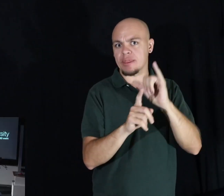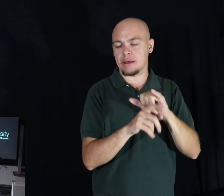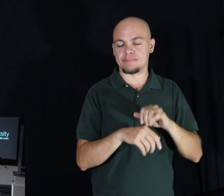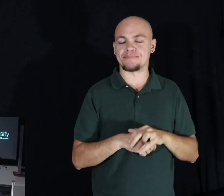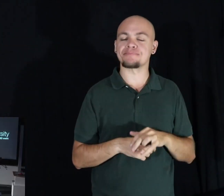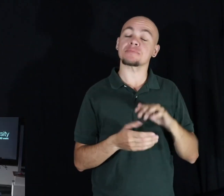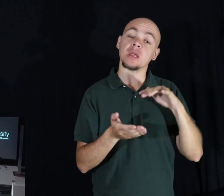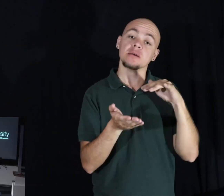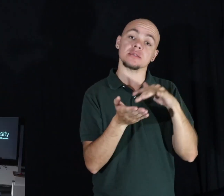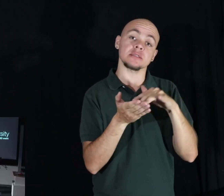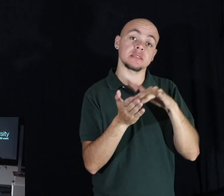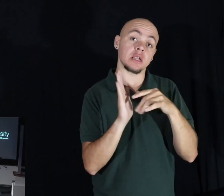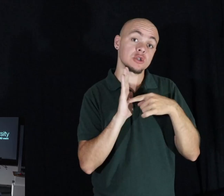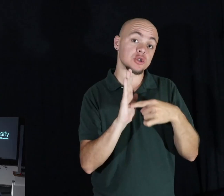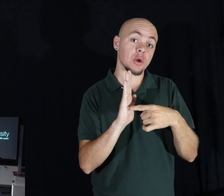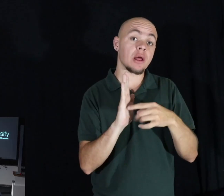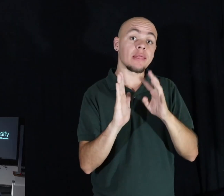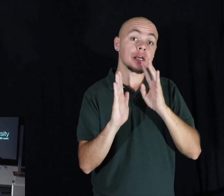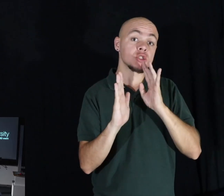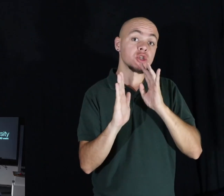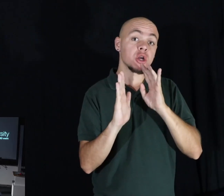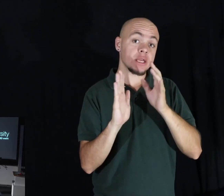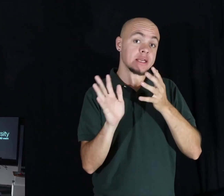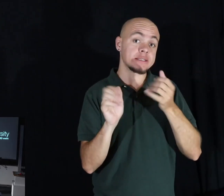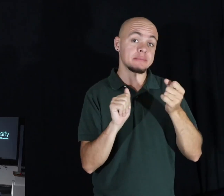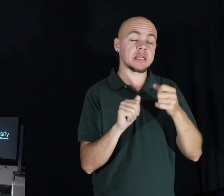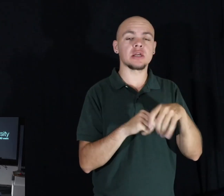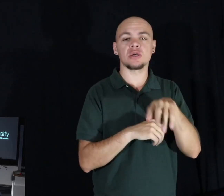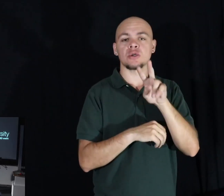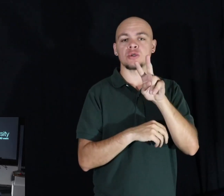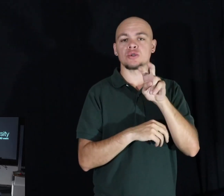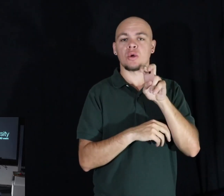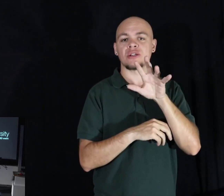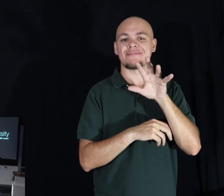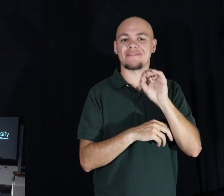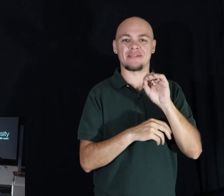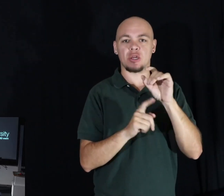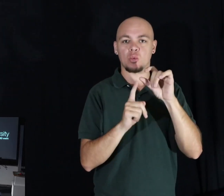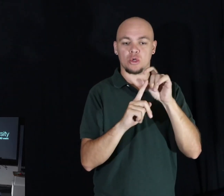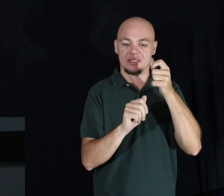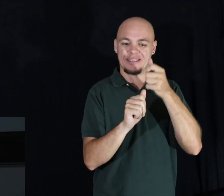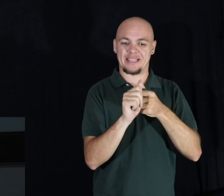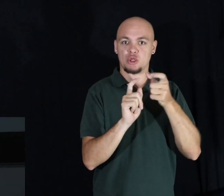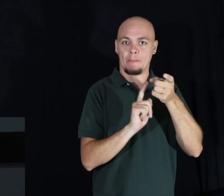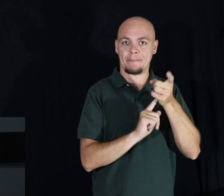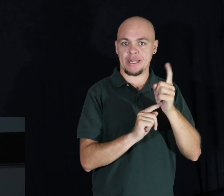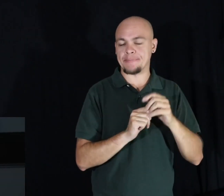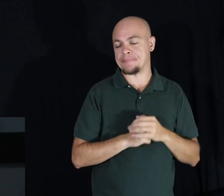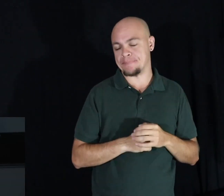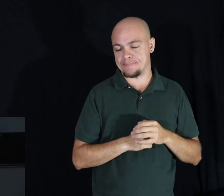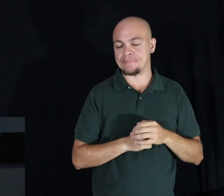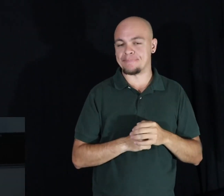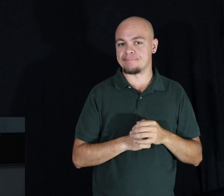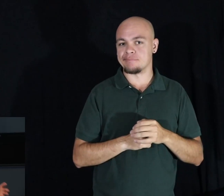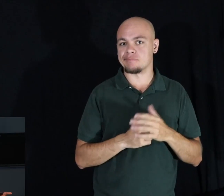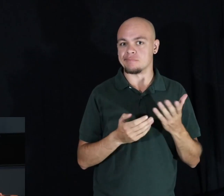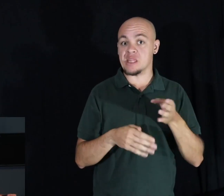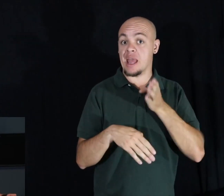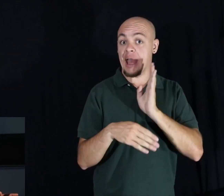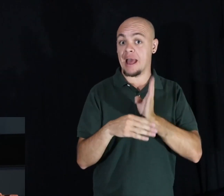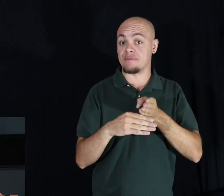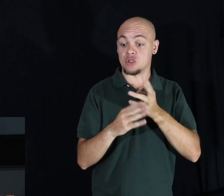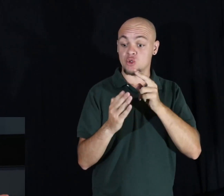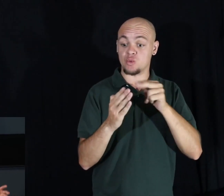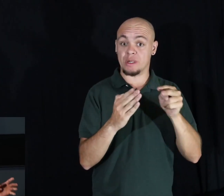Studies have shown the average talking speed is 250 words per minute. So it's no surprise that the average reading